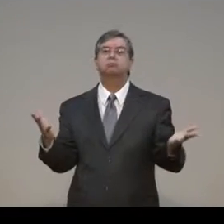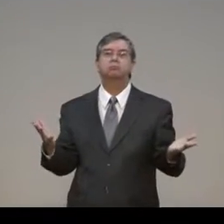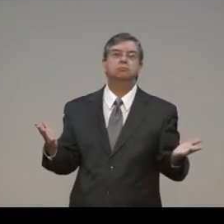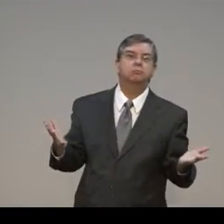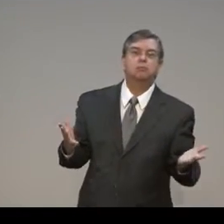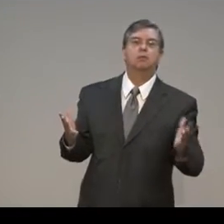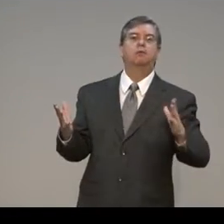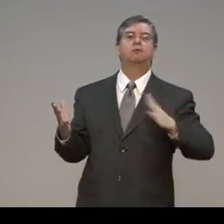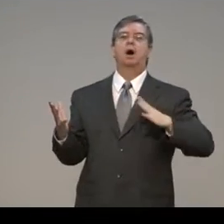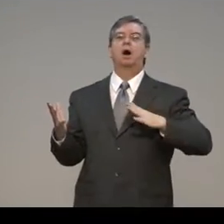other people.